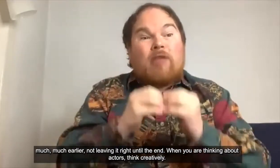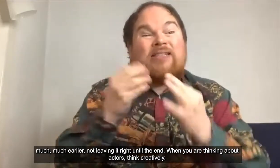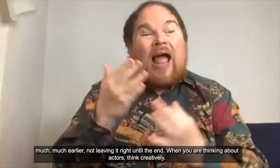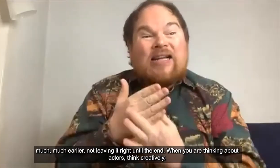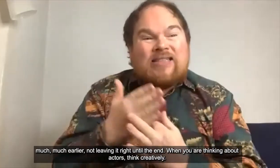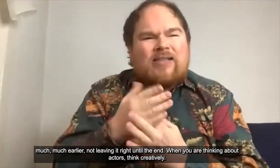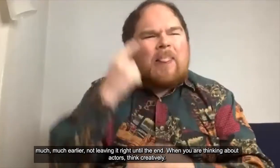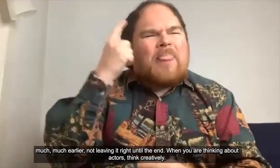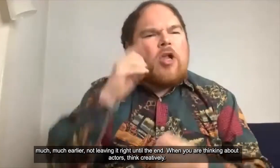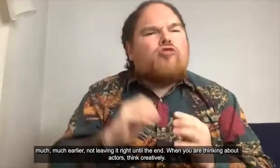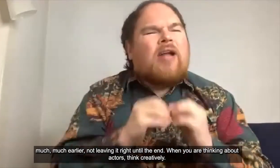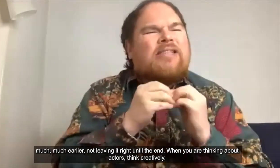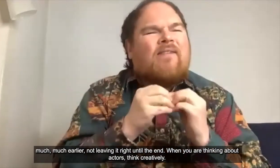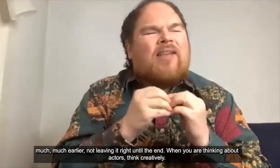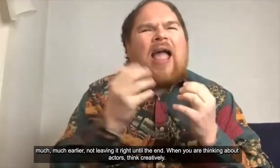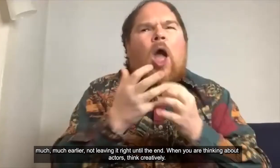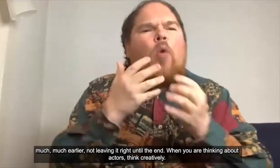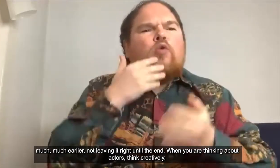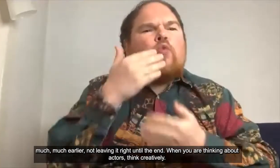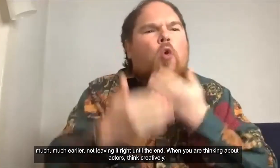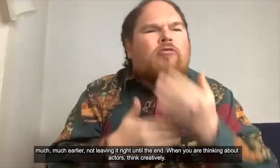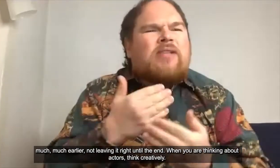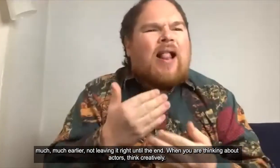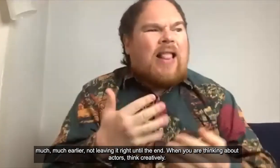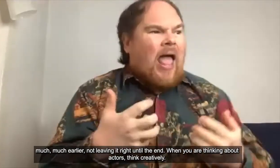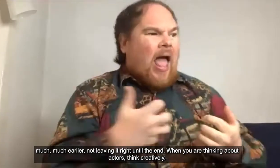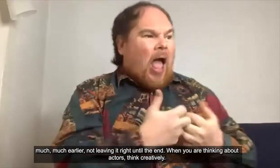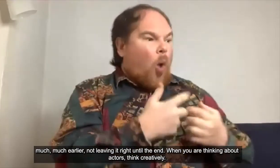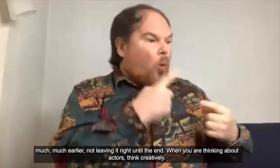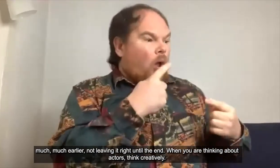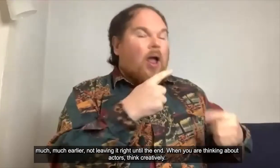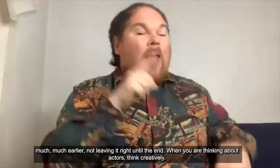right until the end so when you're thinking about access think creatively